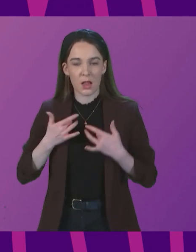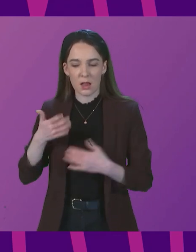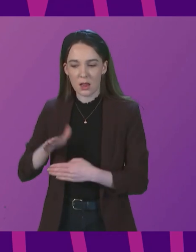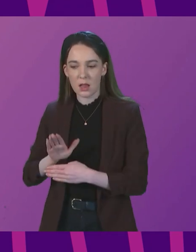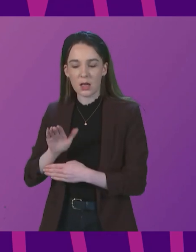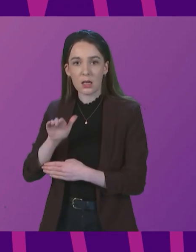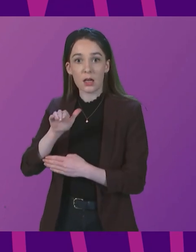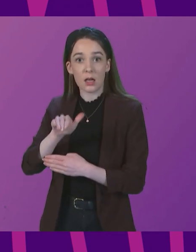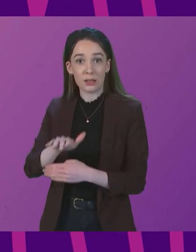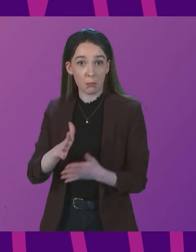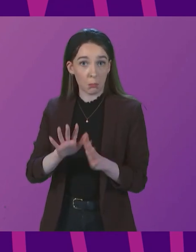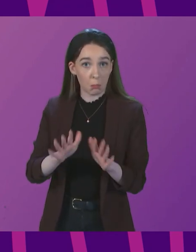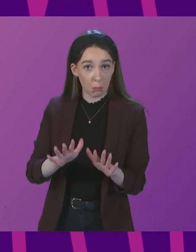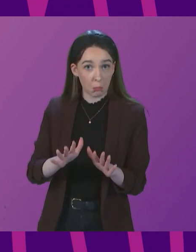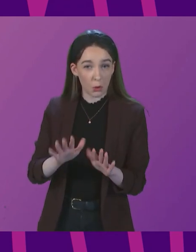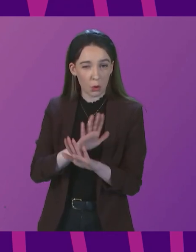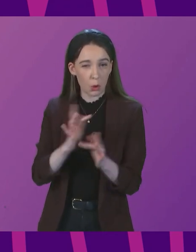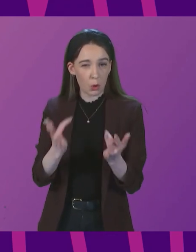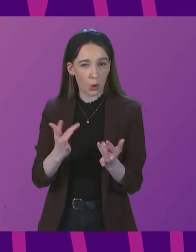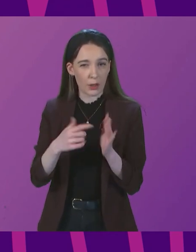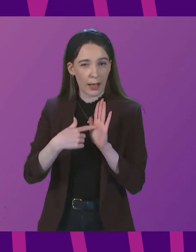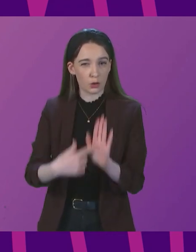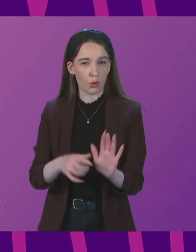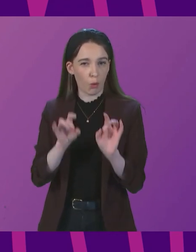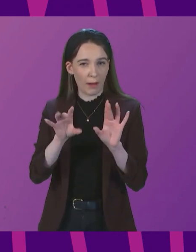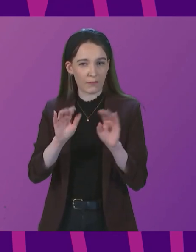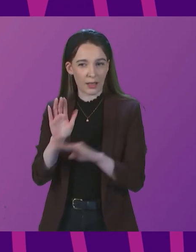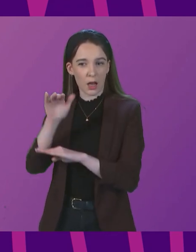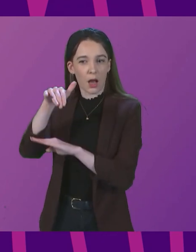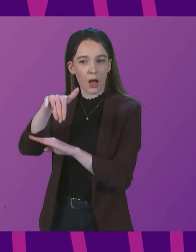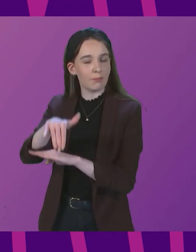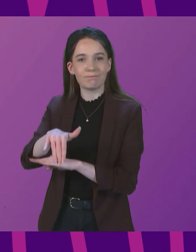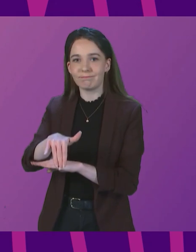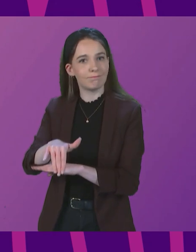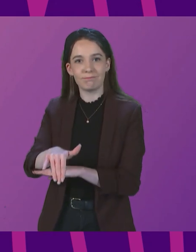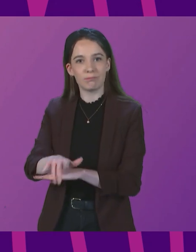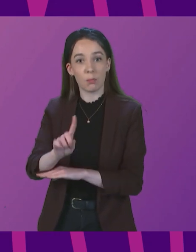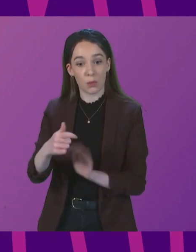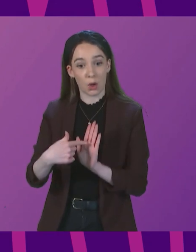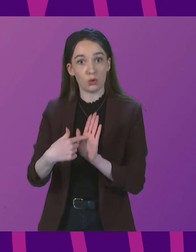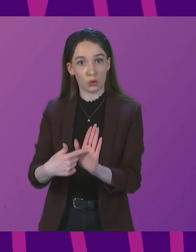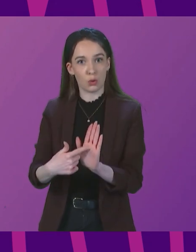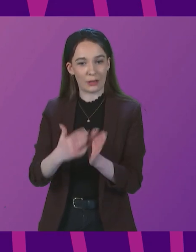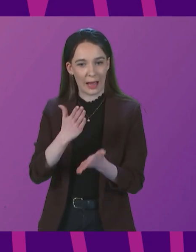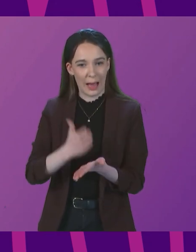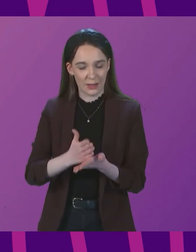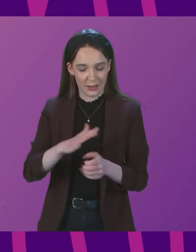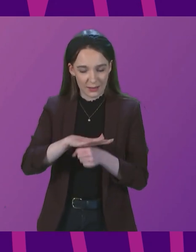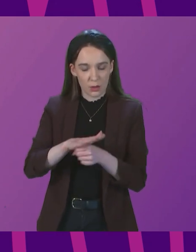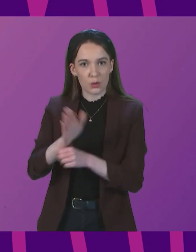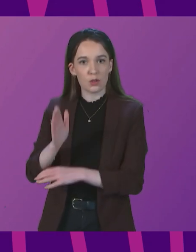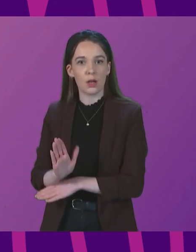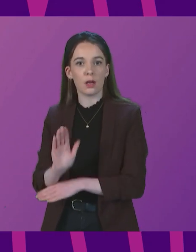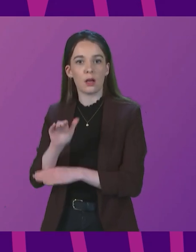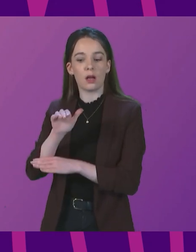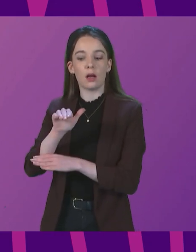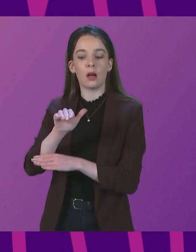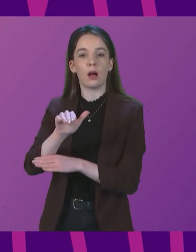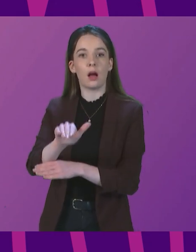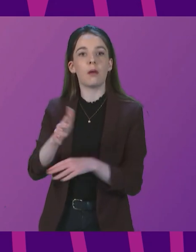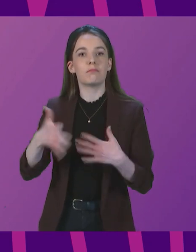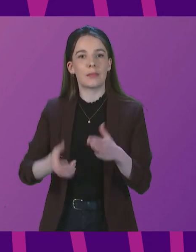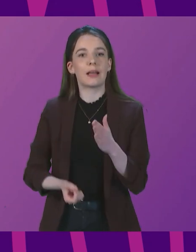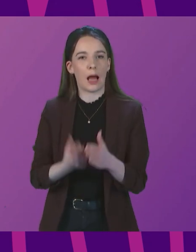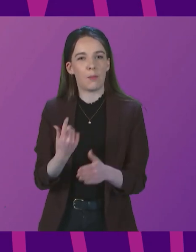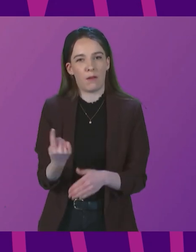yet indicating a fall in the level of infection, but it does suggest that the situation has stabilised since mid-March. It will